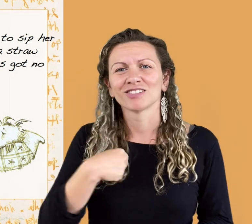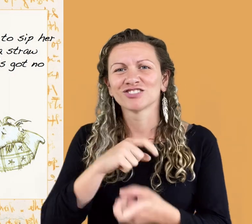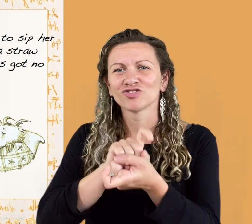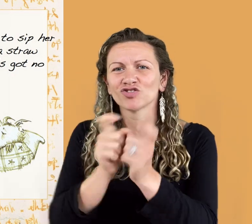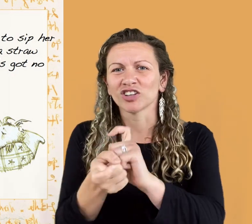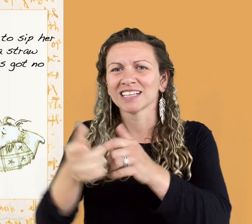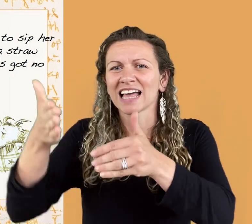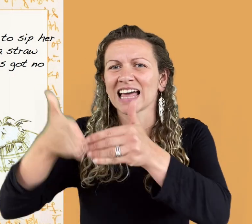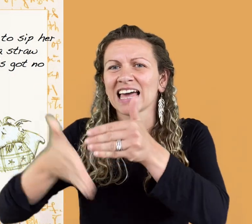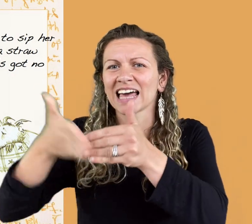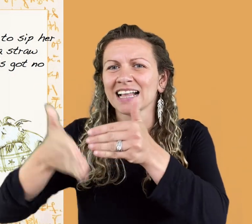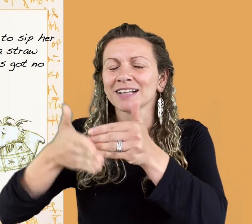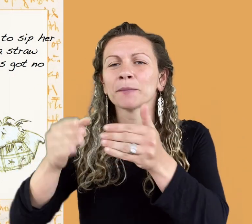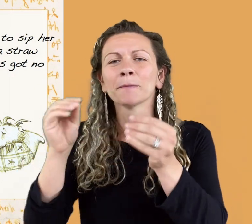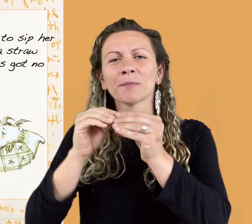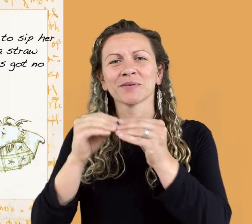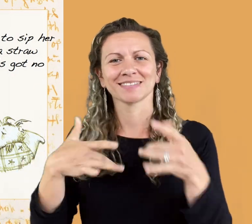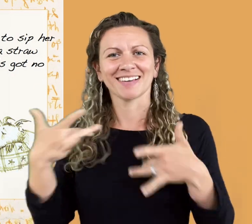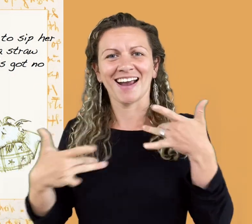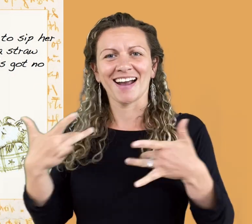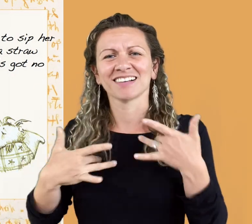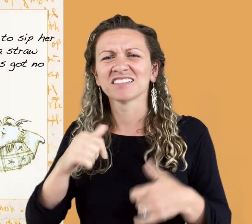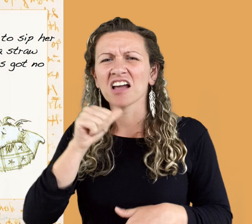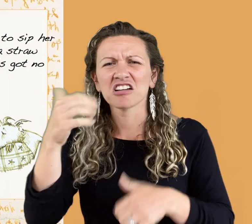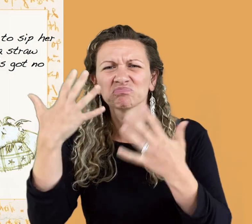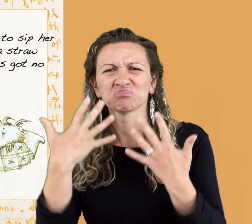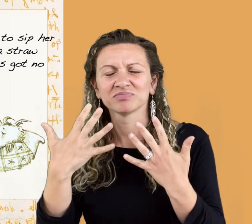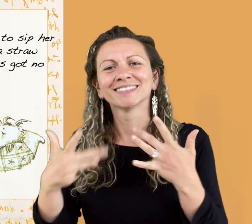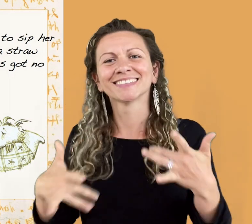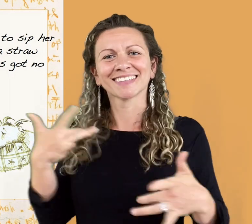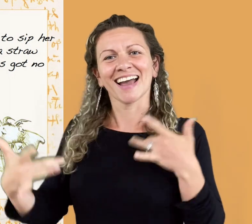I changed the ending to make it more exciting for the wolf.